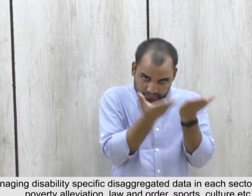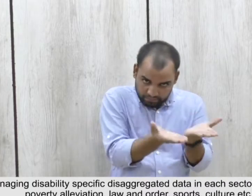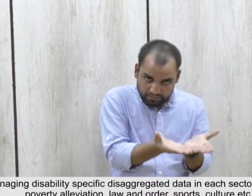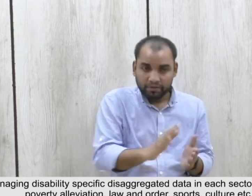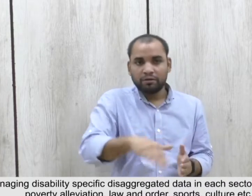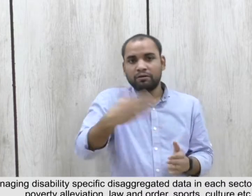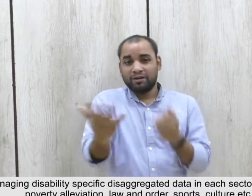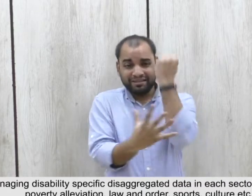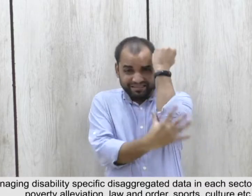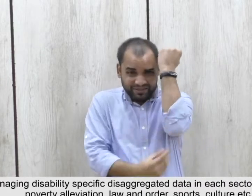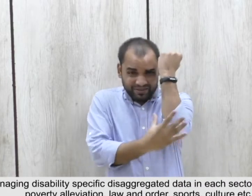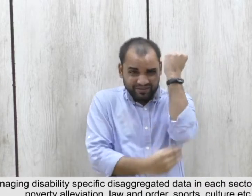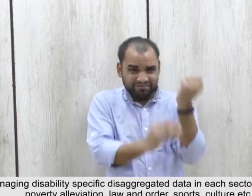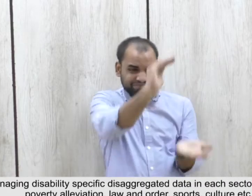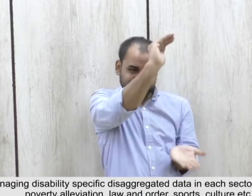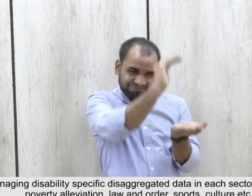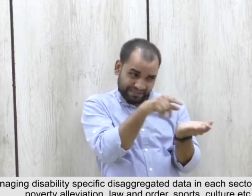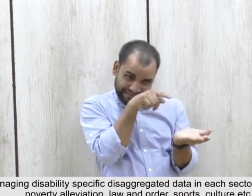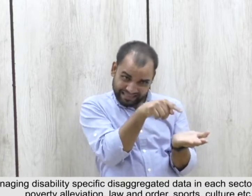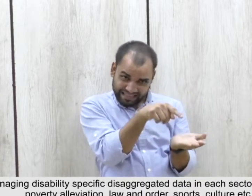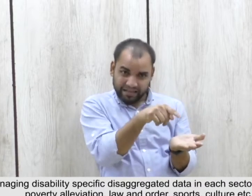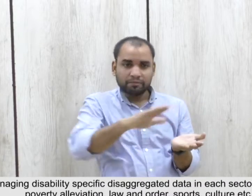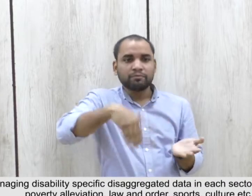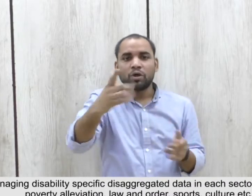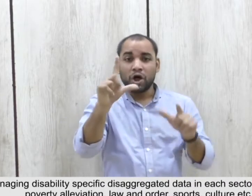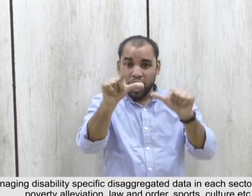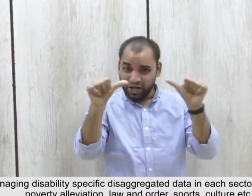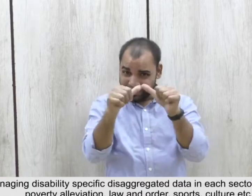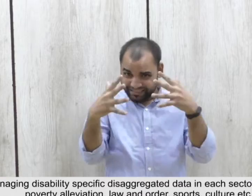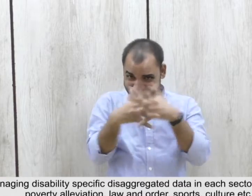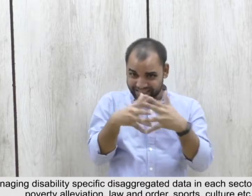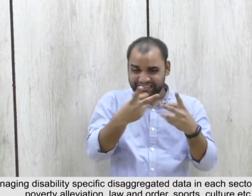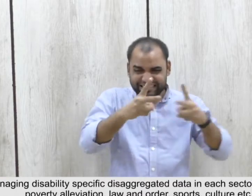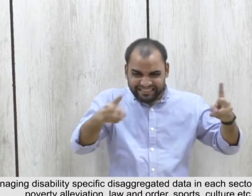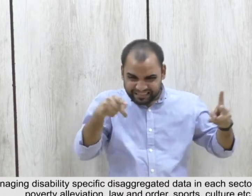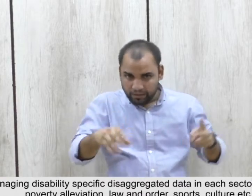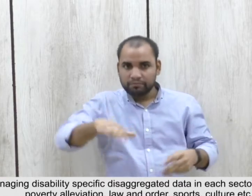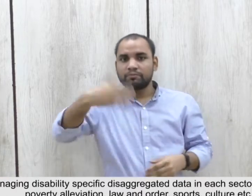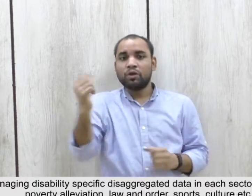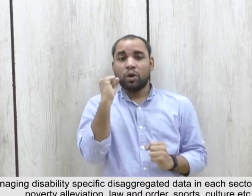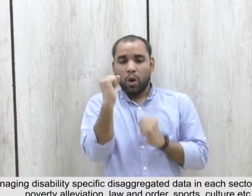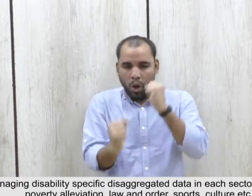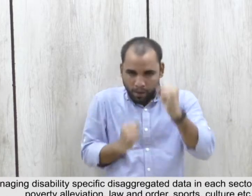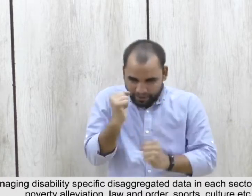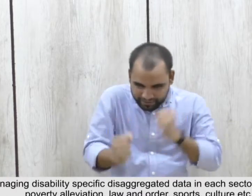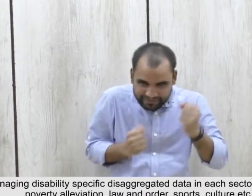disaggregated data in each sector be it health, education, poverty alleviation,